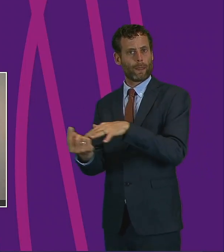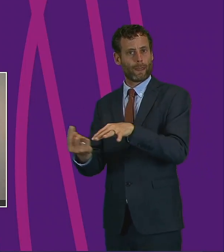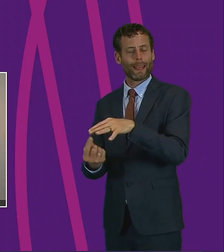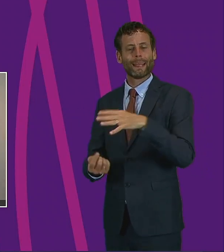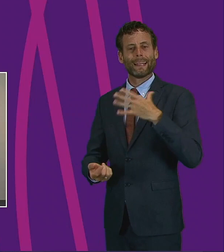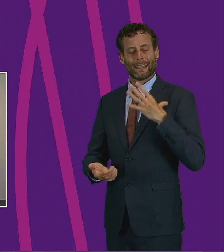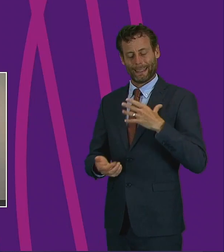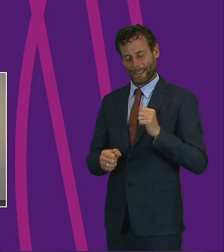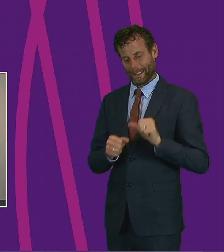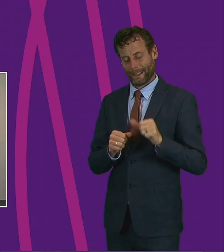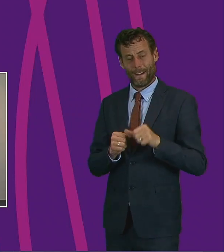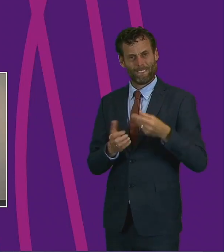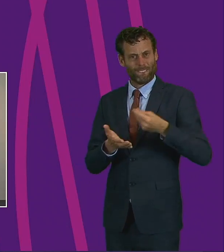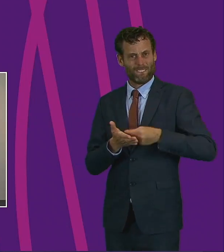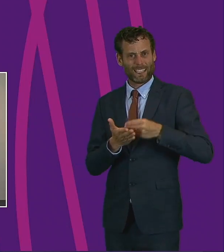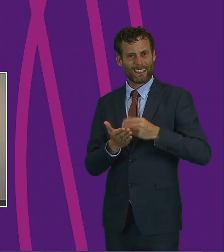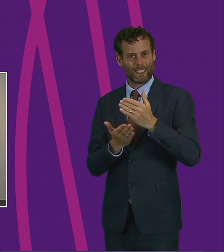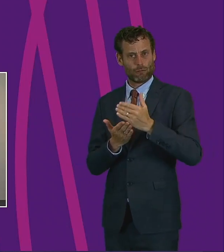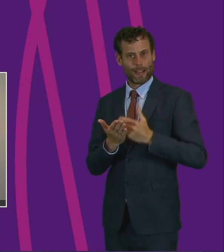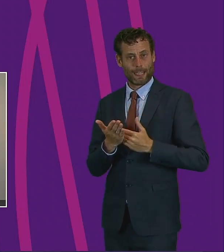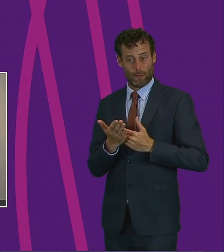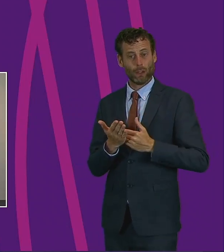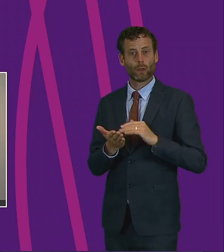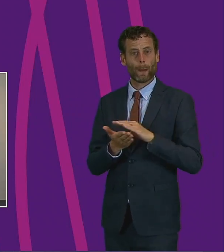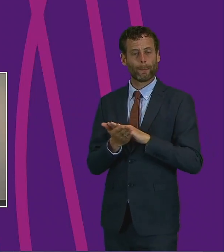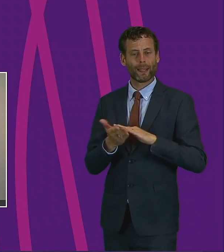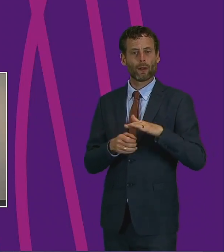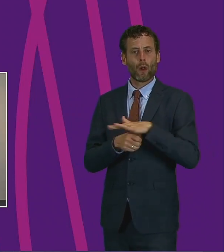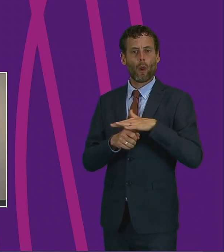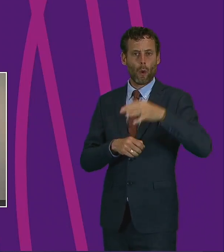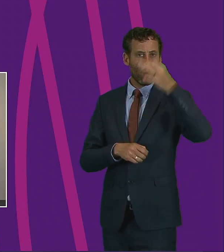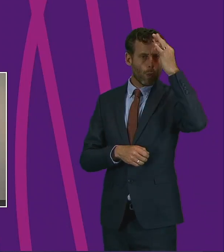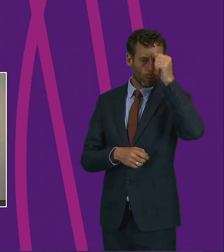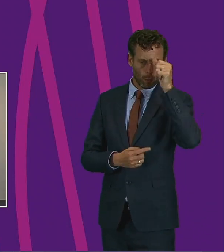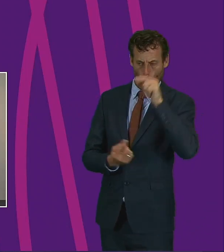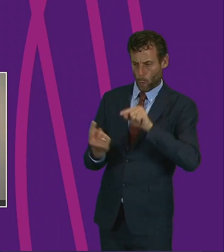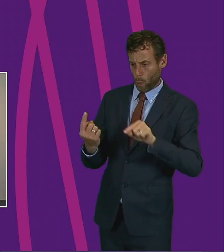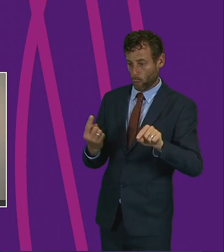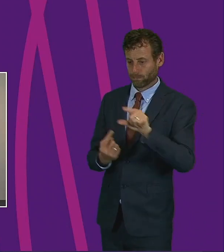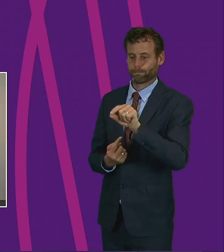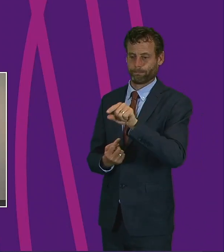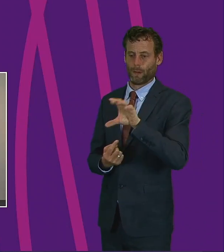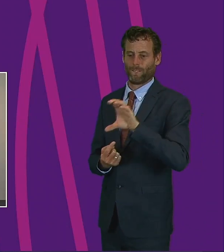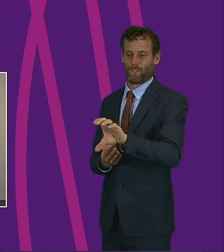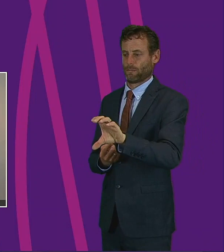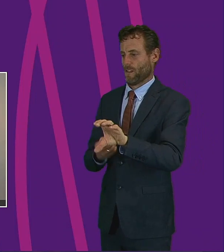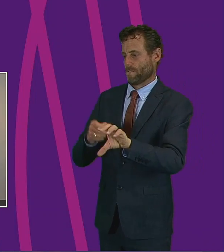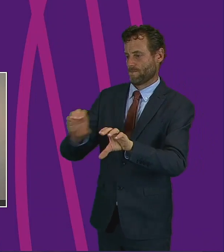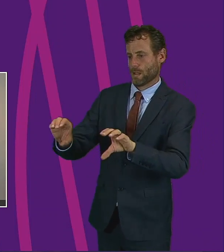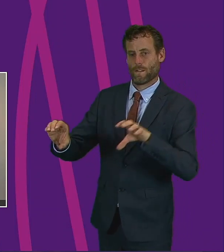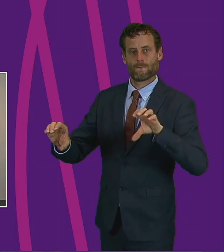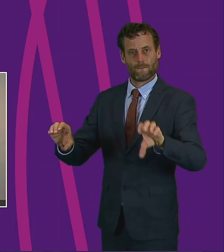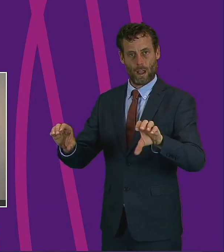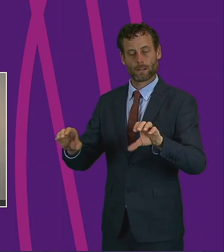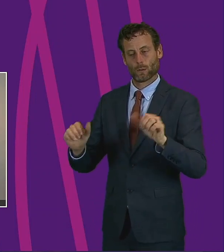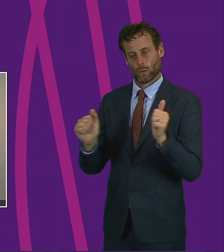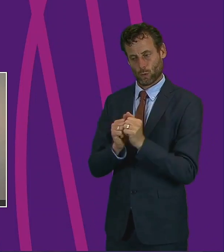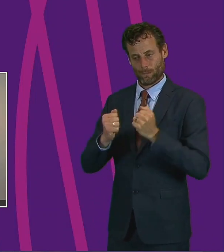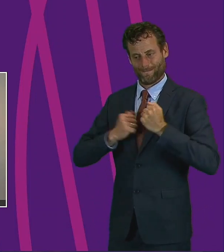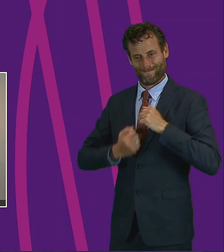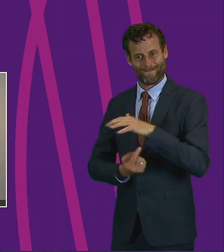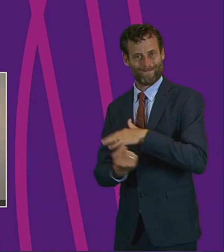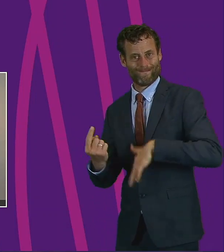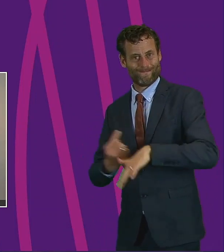flexibility to allow local authorities to target support to best suit their often unique and diverse needs across their communities.